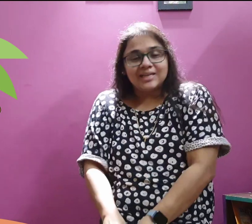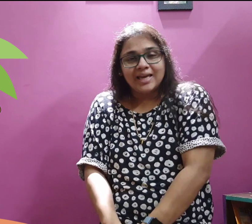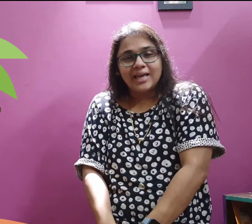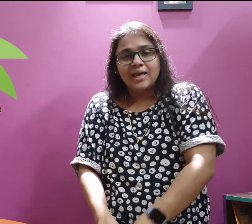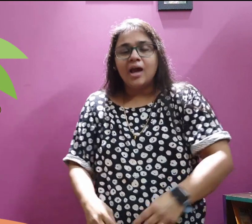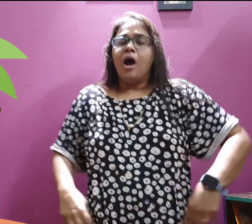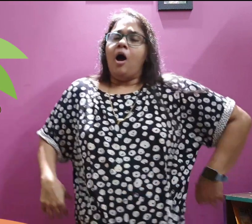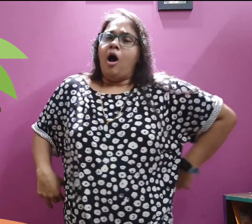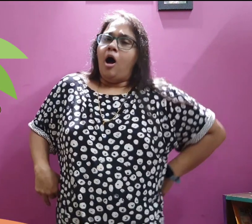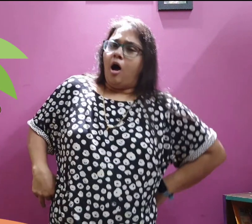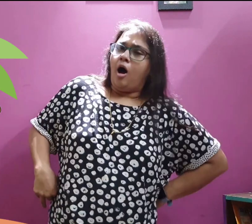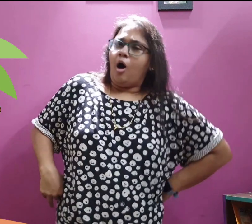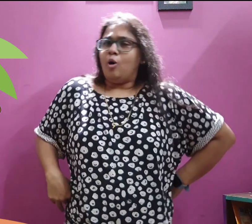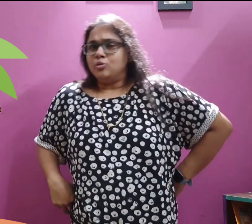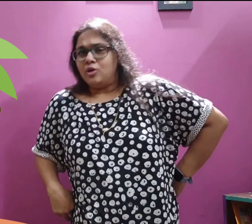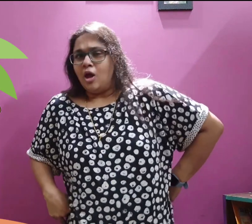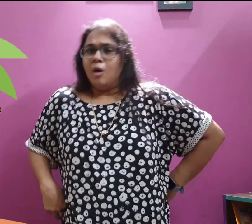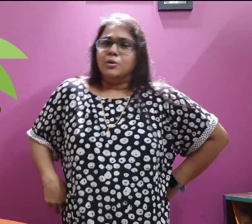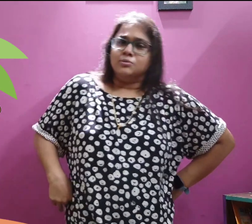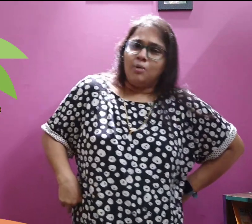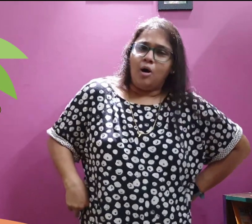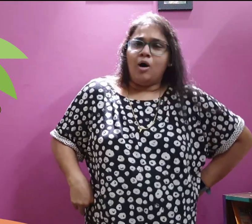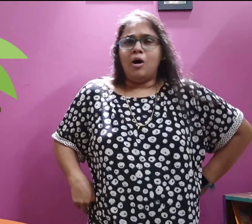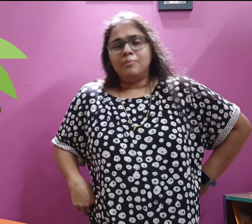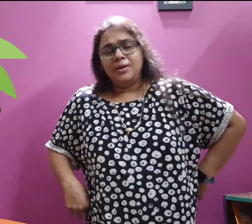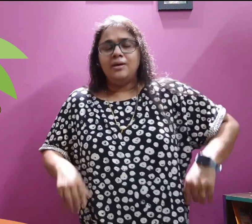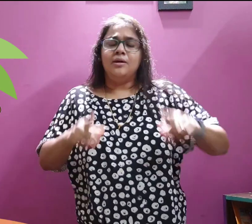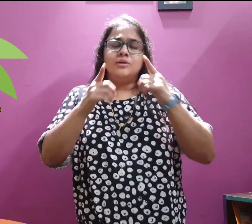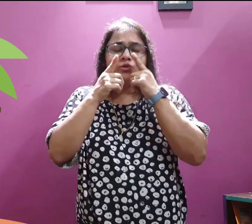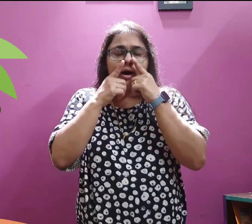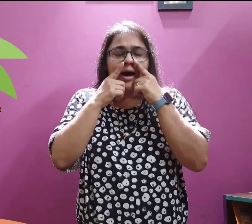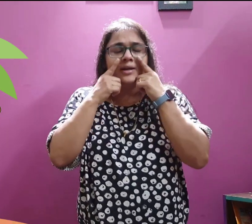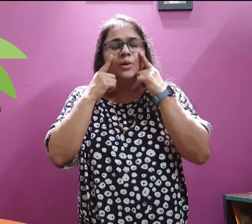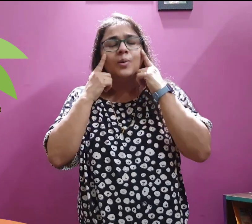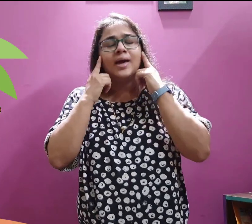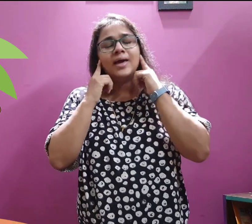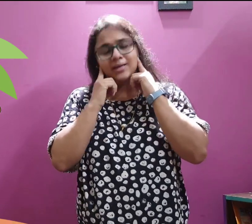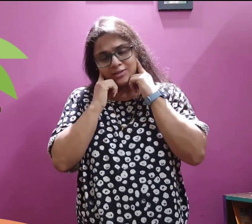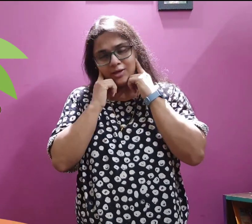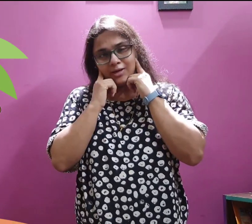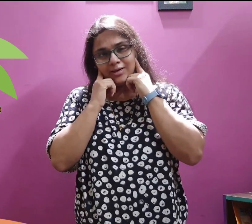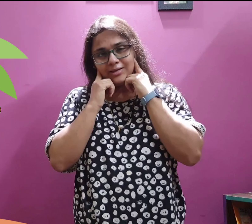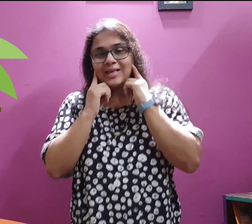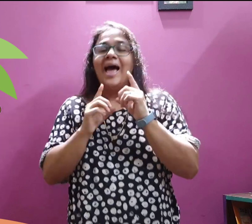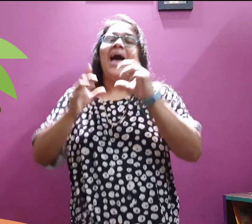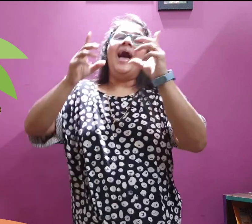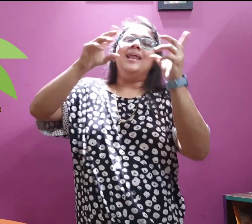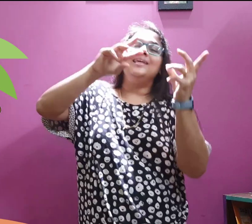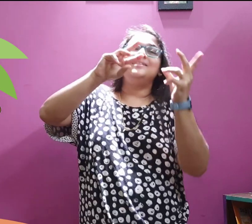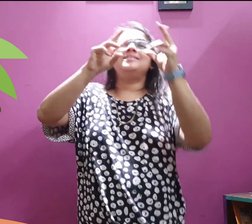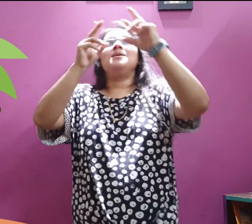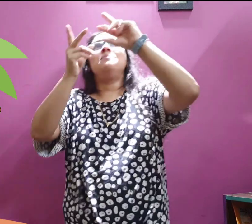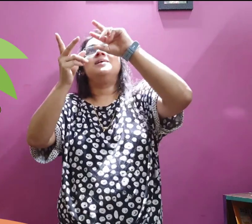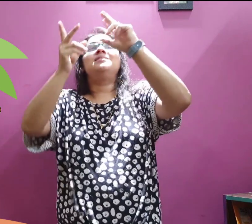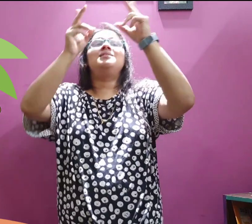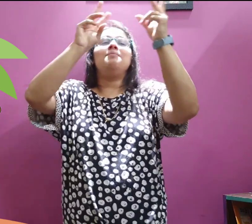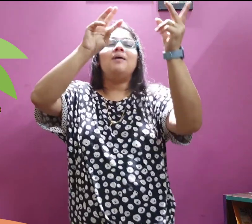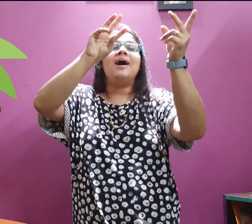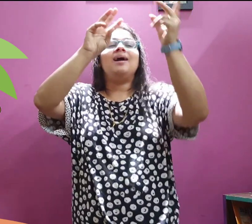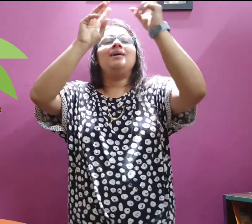knee. Out came his mommy and dried away his tears. And Itsy Bitsy Monkey